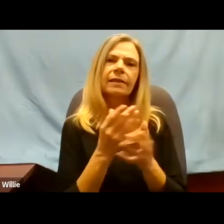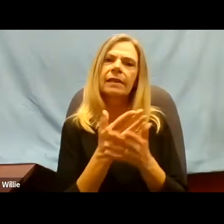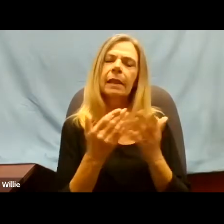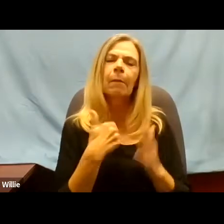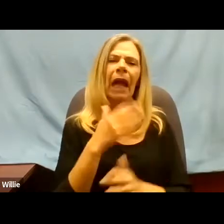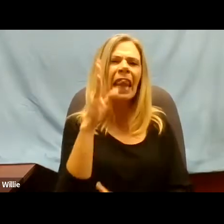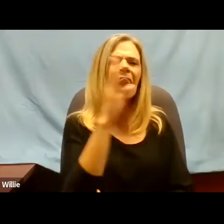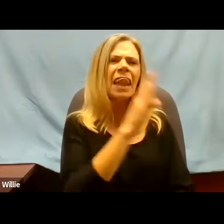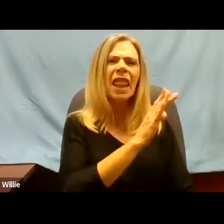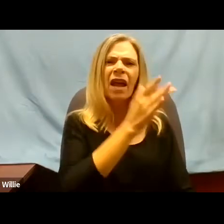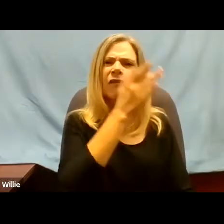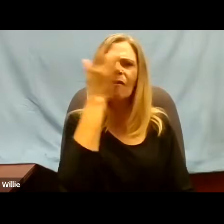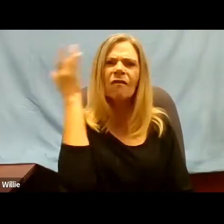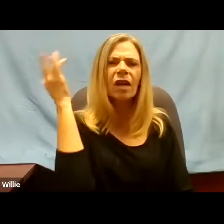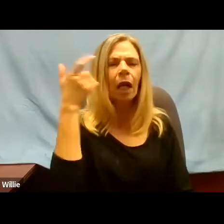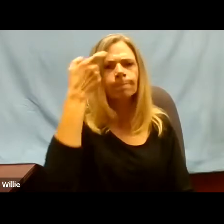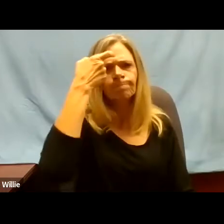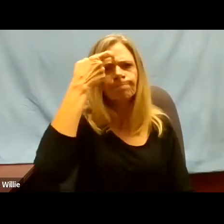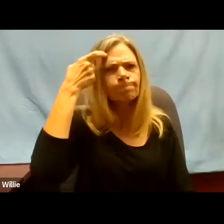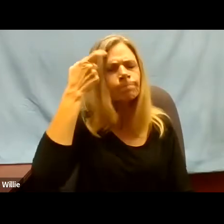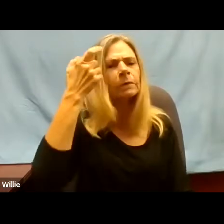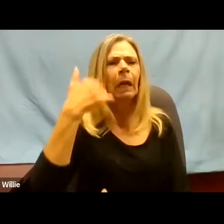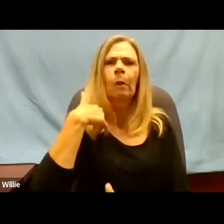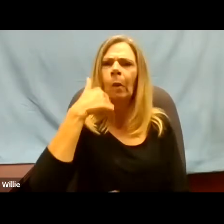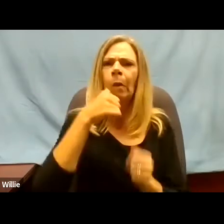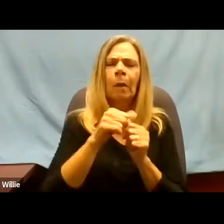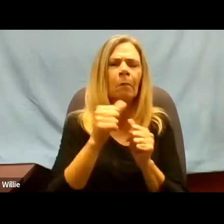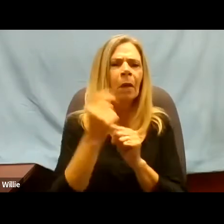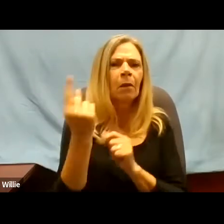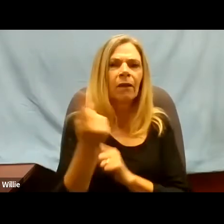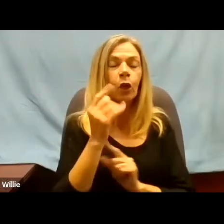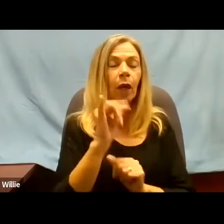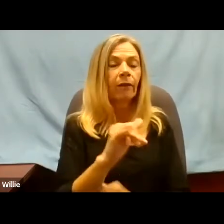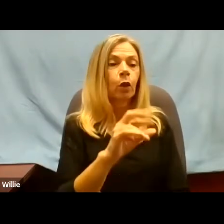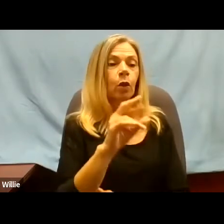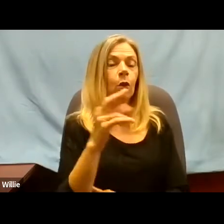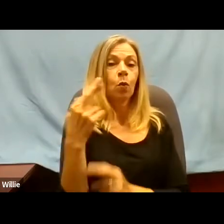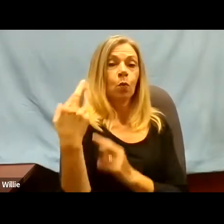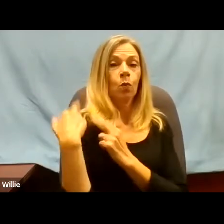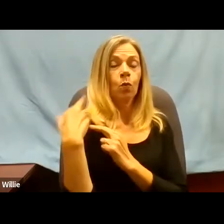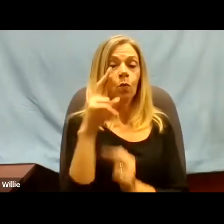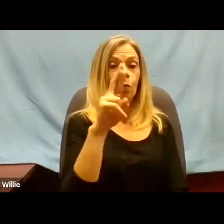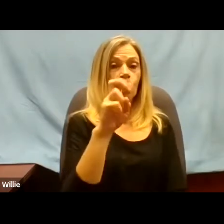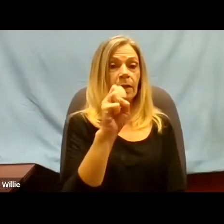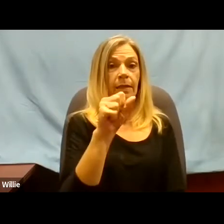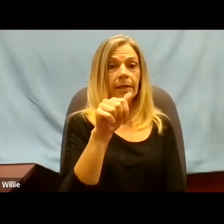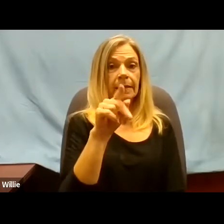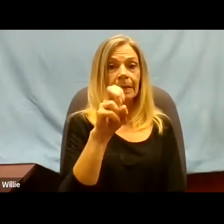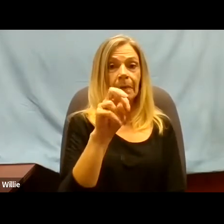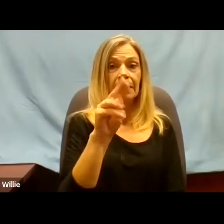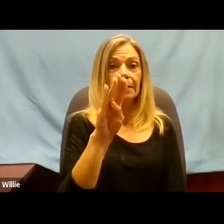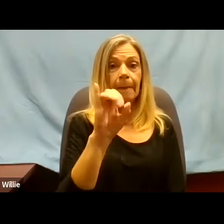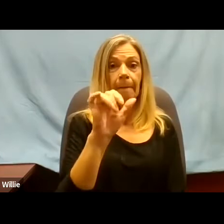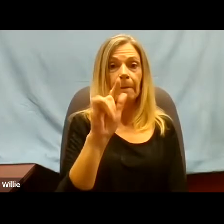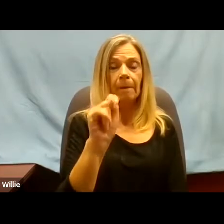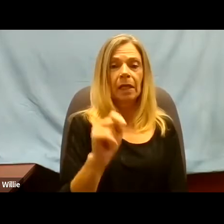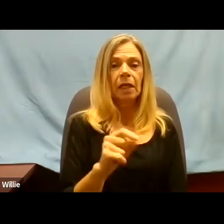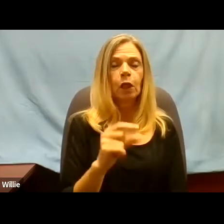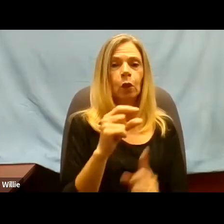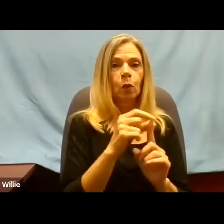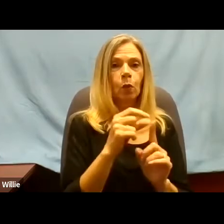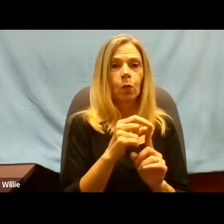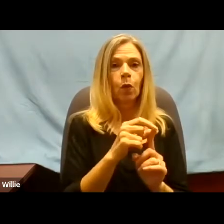my life. He said, responsibility is a word that consists of two words, the word